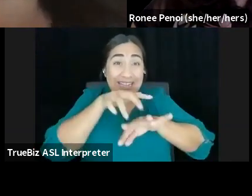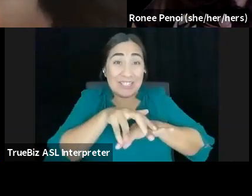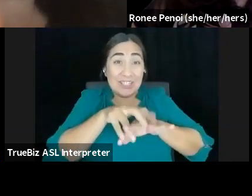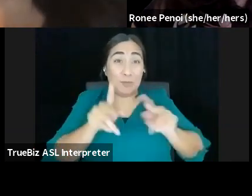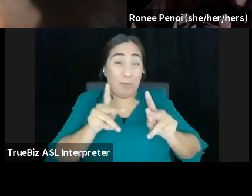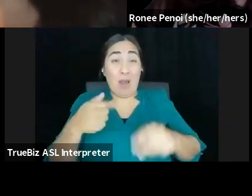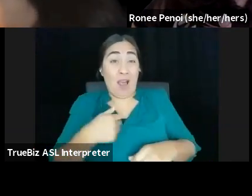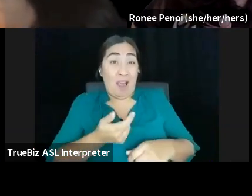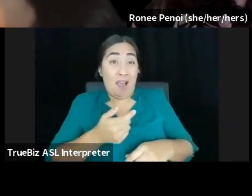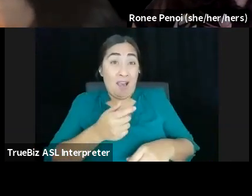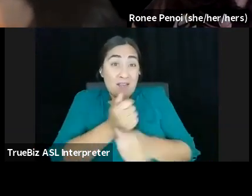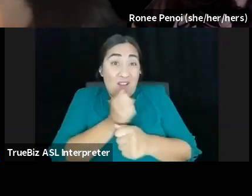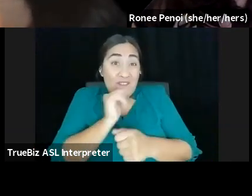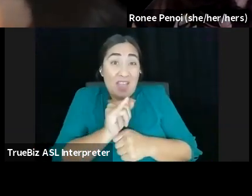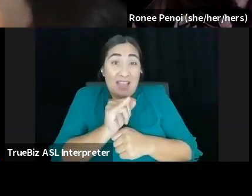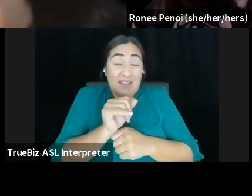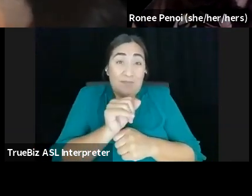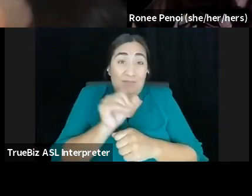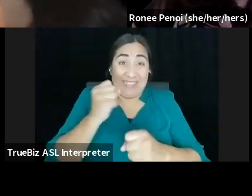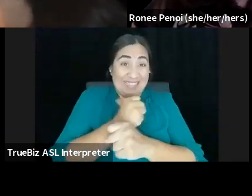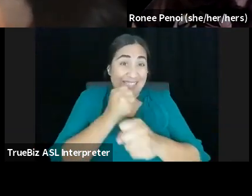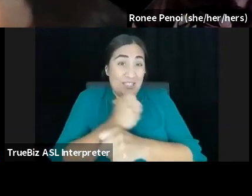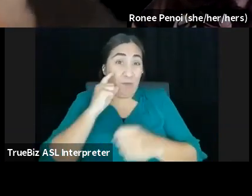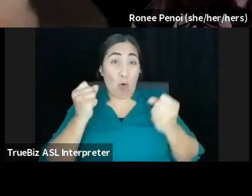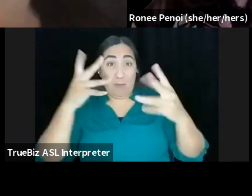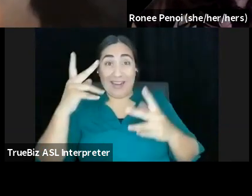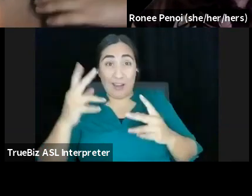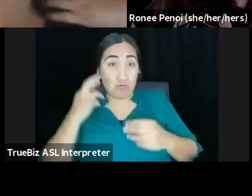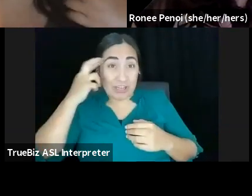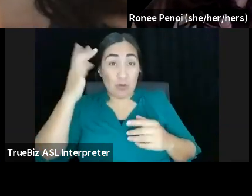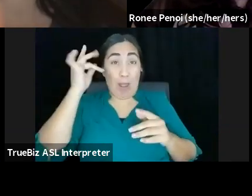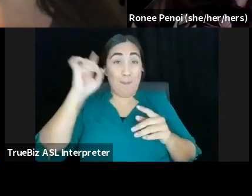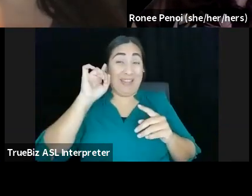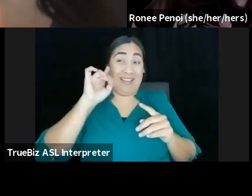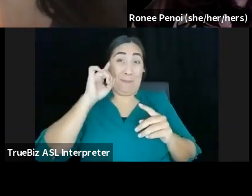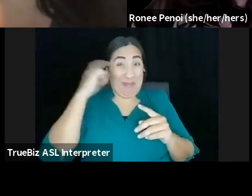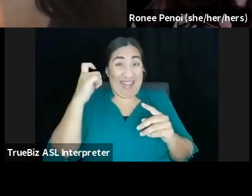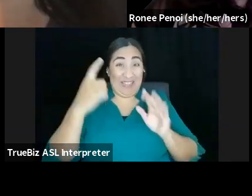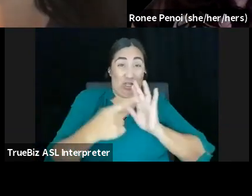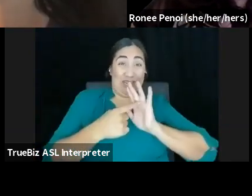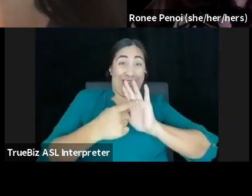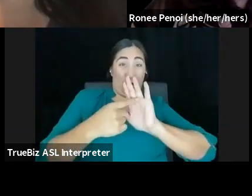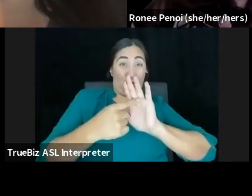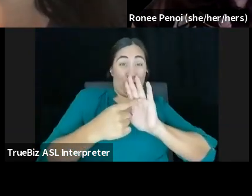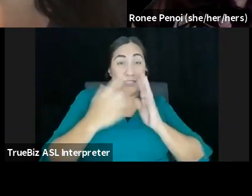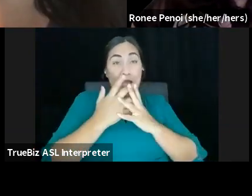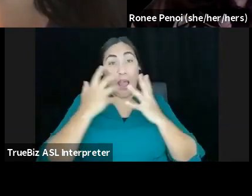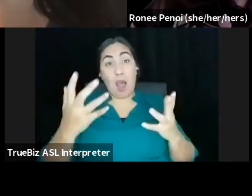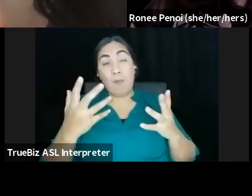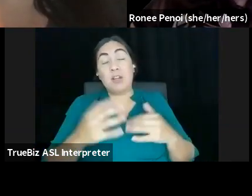reasons. Um, because it just illustrates how much, um, what keep like, what keeps our